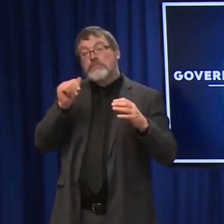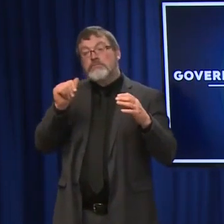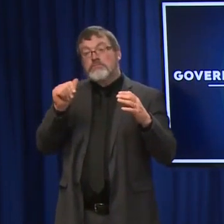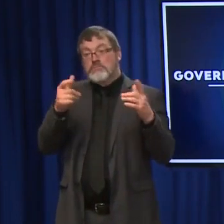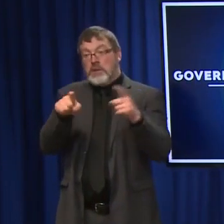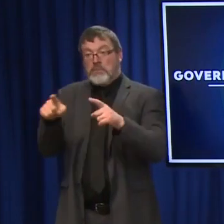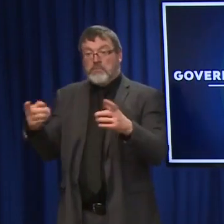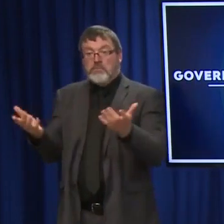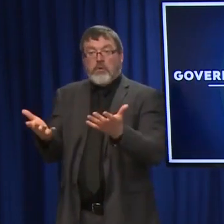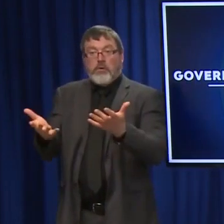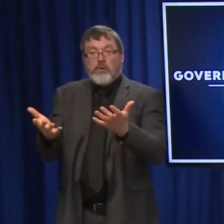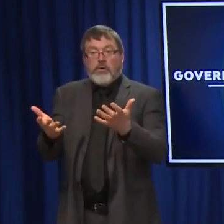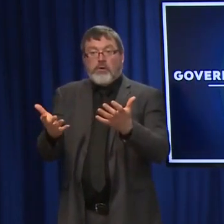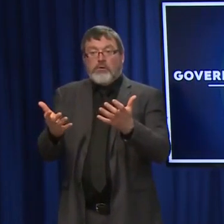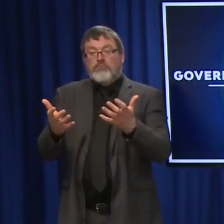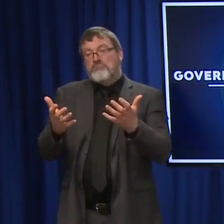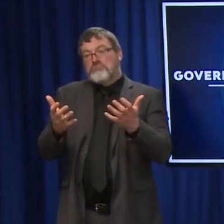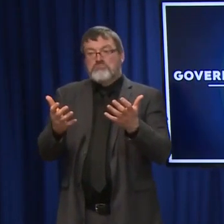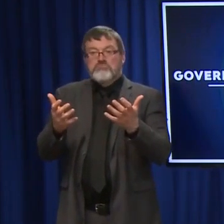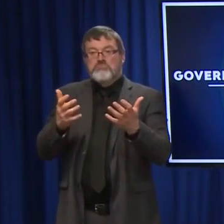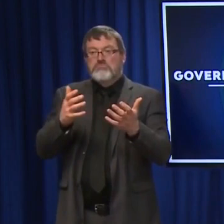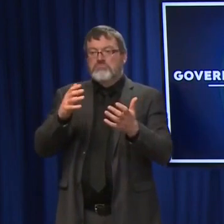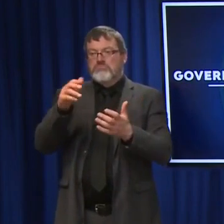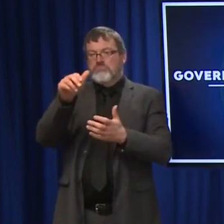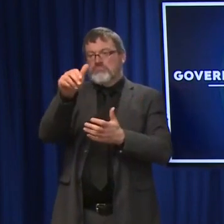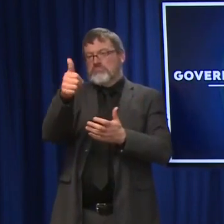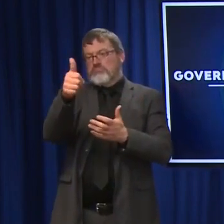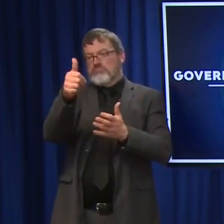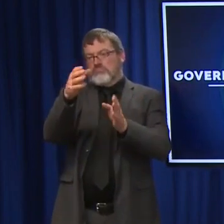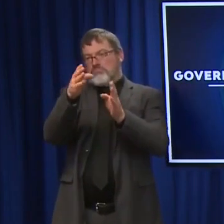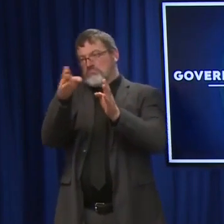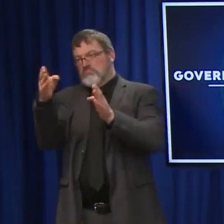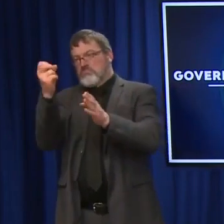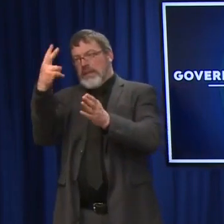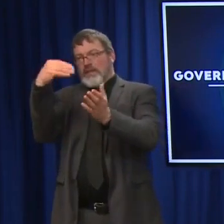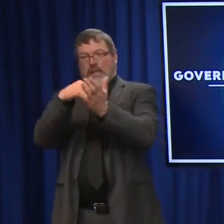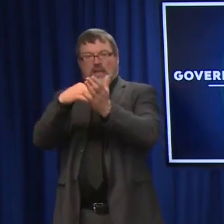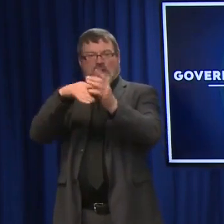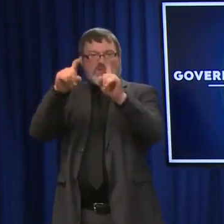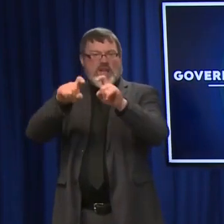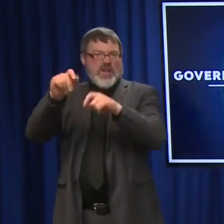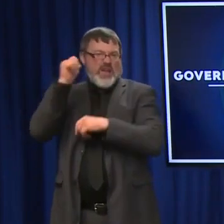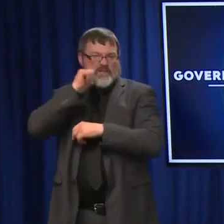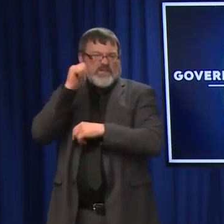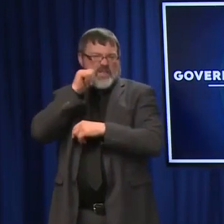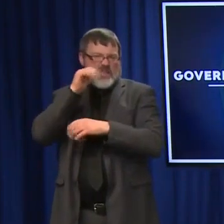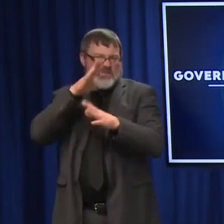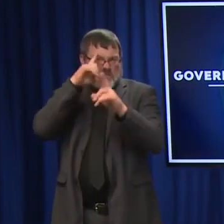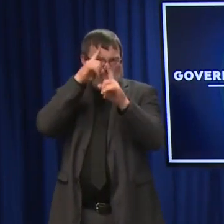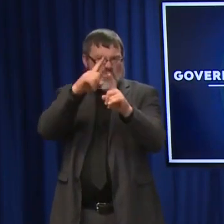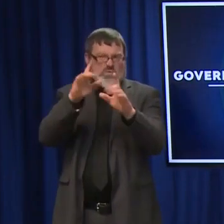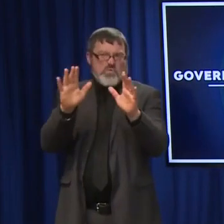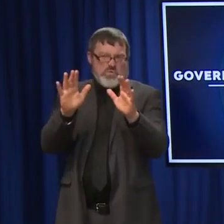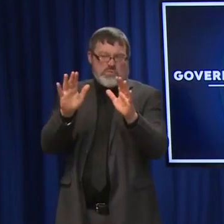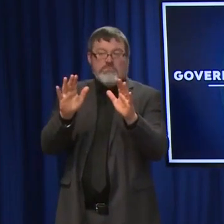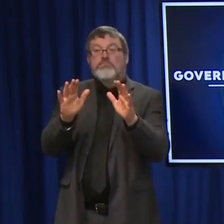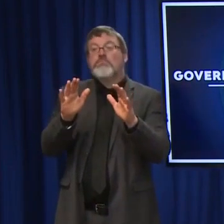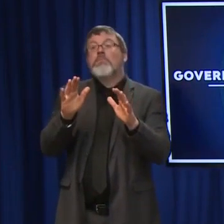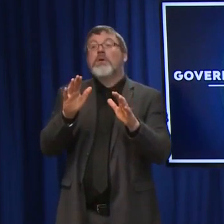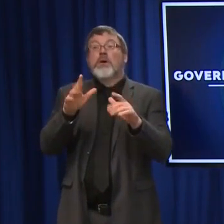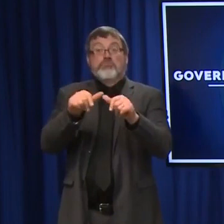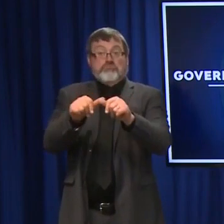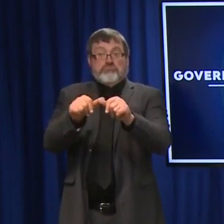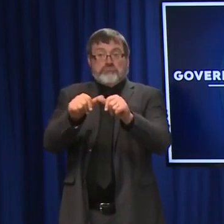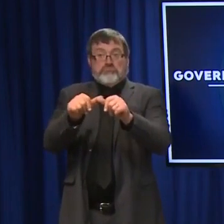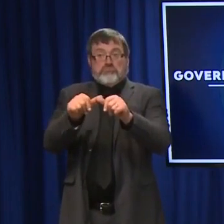tests a day, maybe even more. Let's say it's 15,000 tests a day. So if that rate were to continue, or even get increased to 20